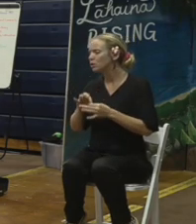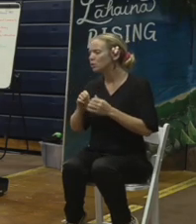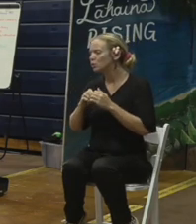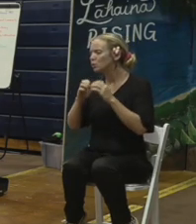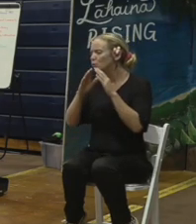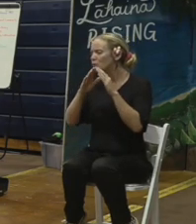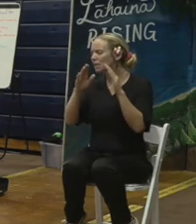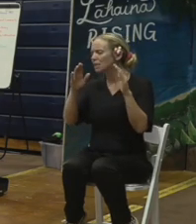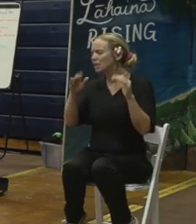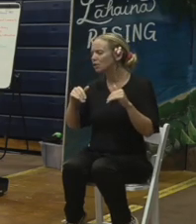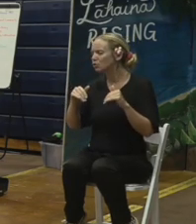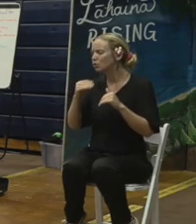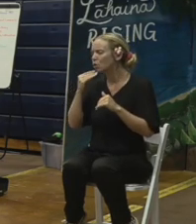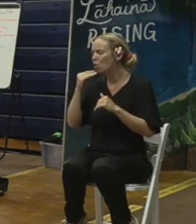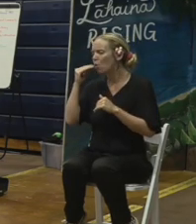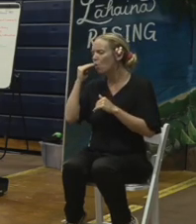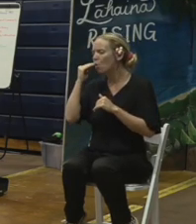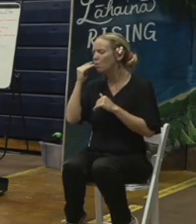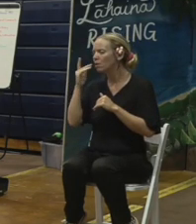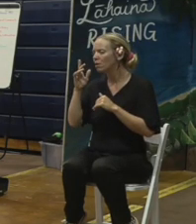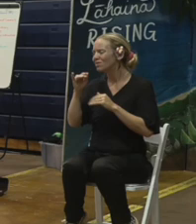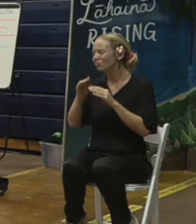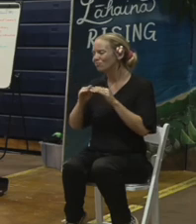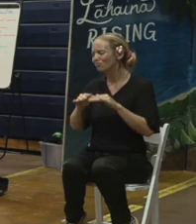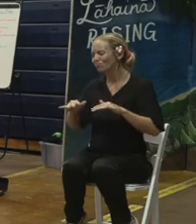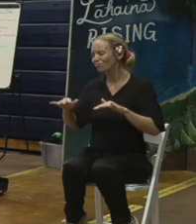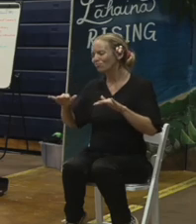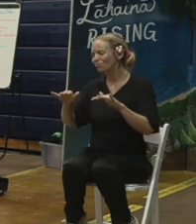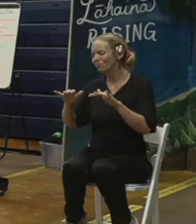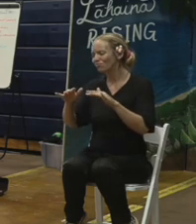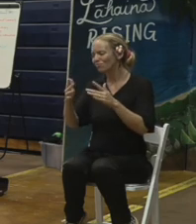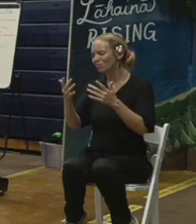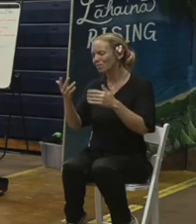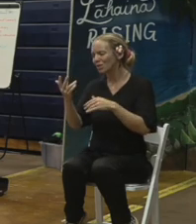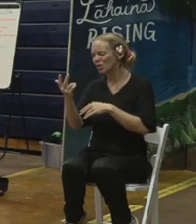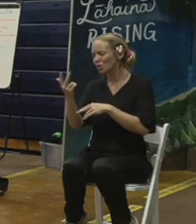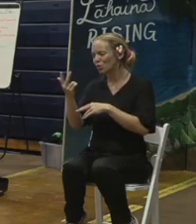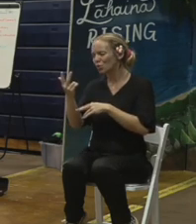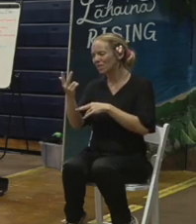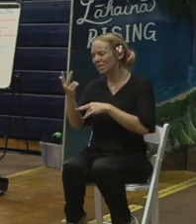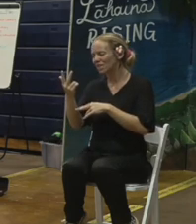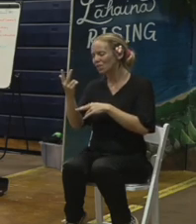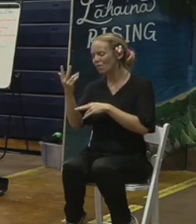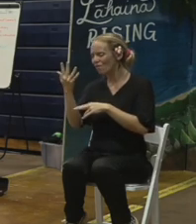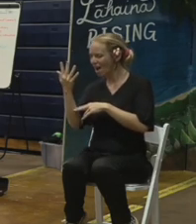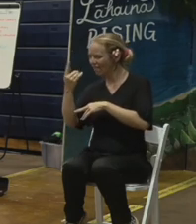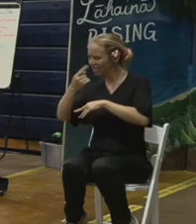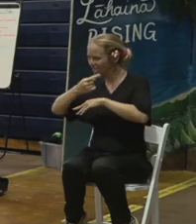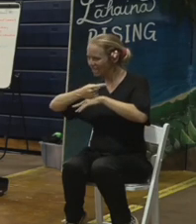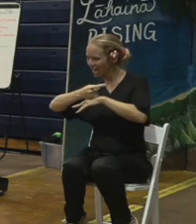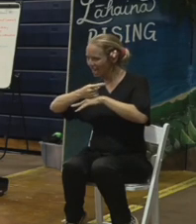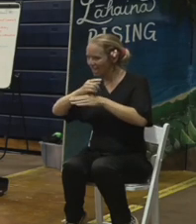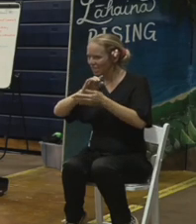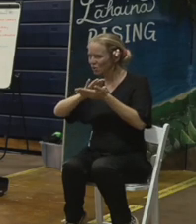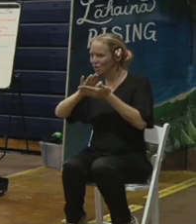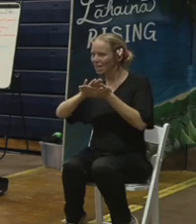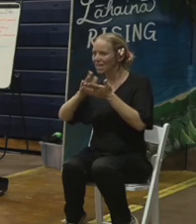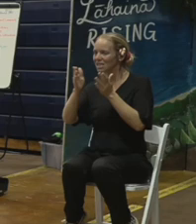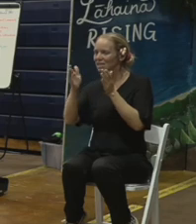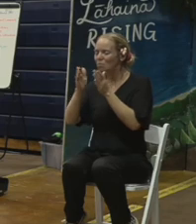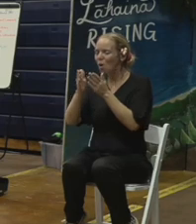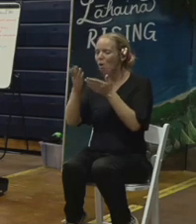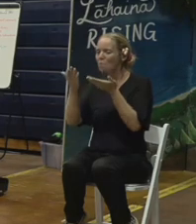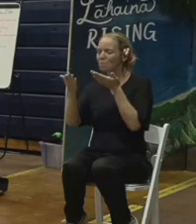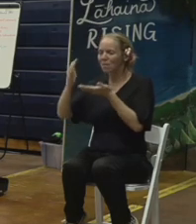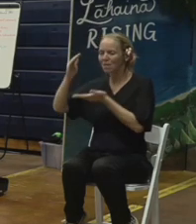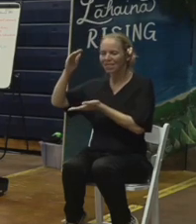know, those properties will take, you know, three to five days potentially. The smaller ones may be less if there's not a